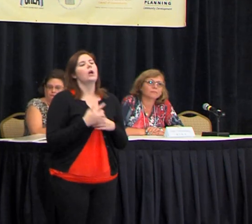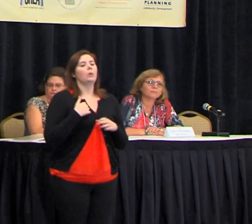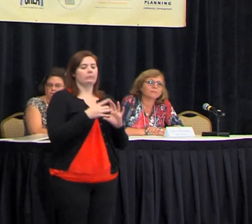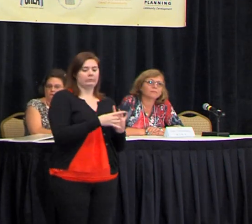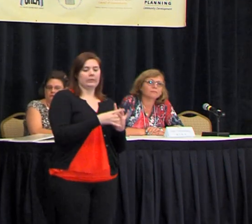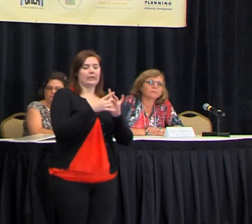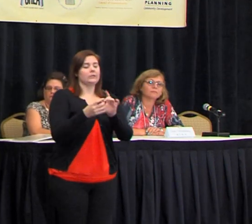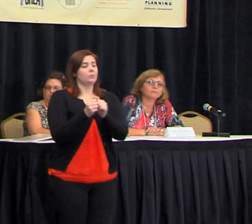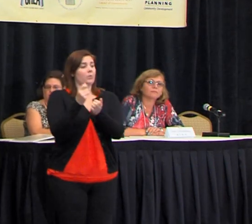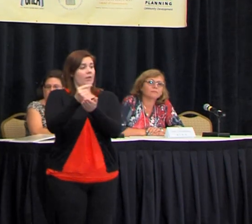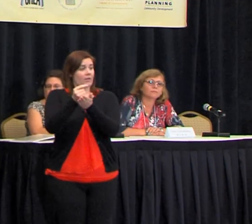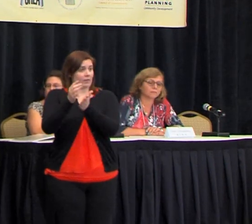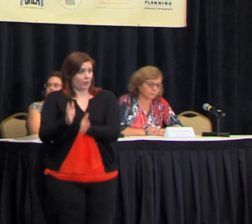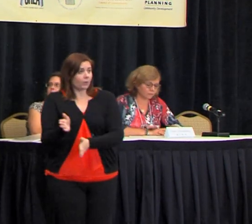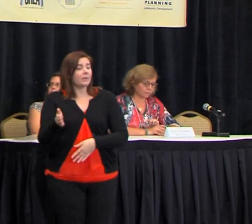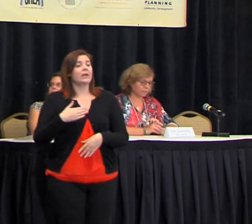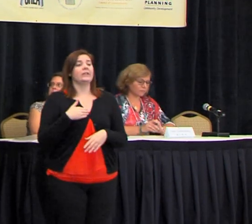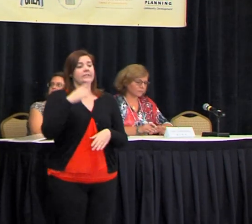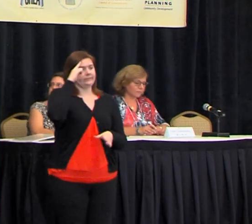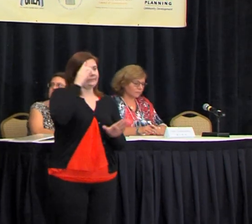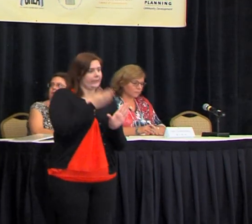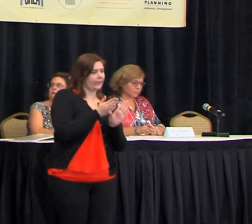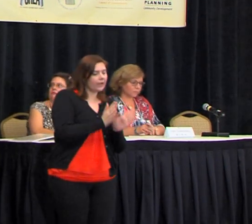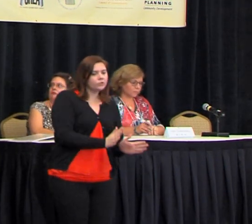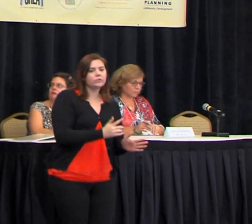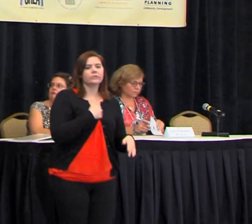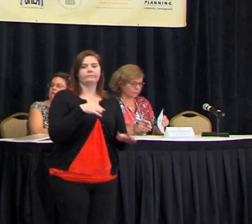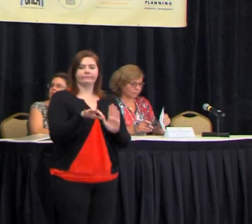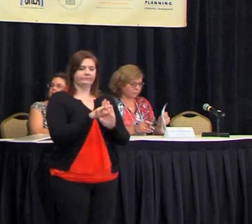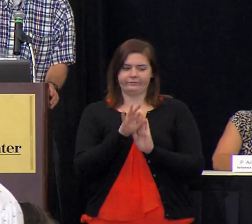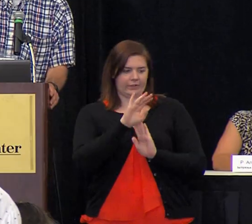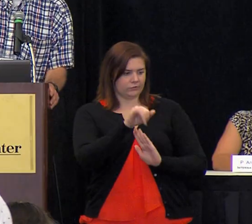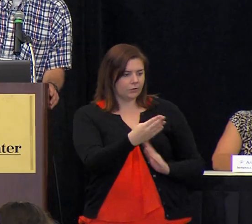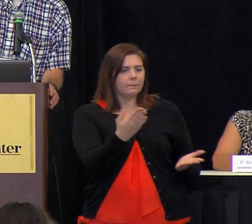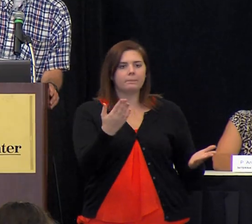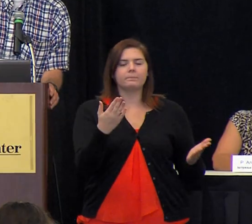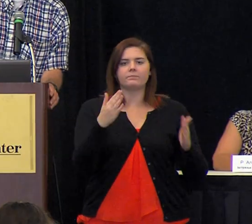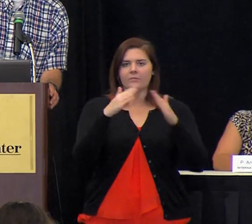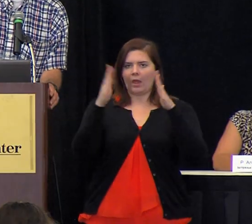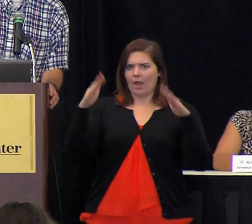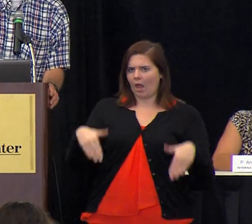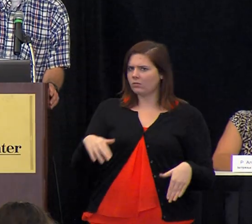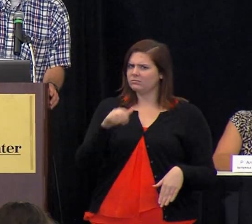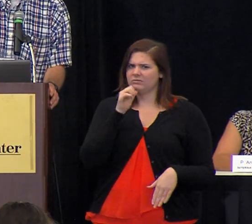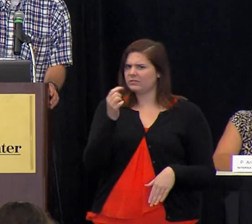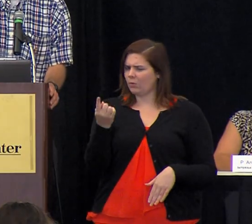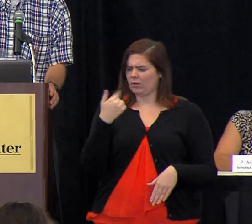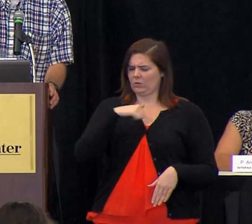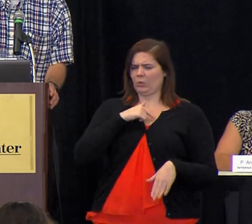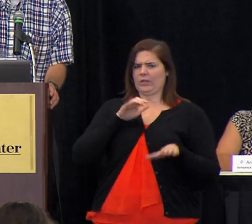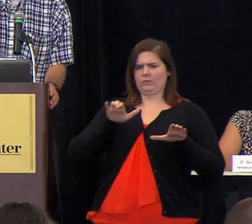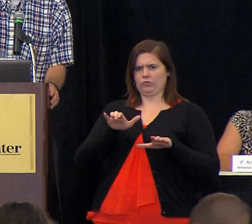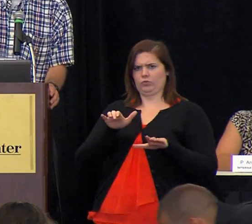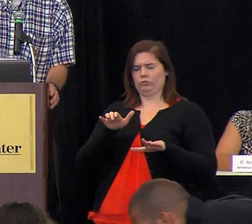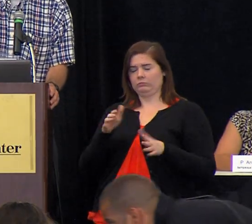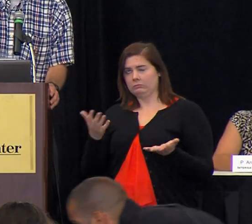therapy therapists psychiatrists we help them find jobs housing is not one of the things we do per se but i i'm just